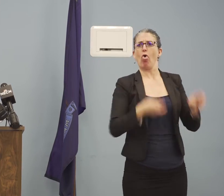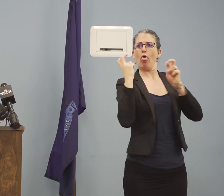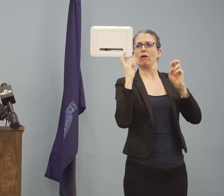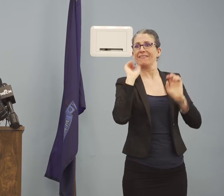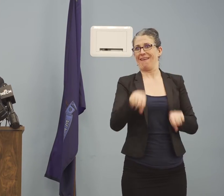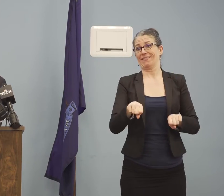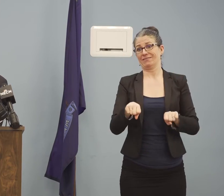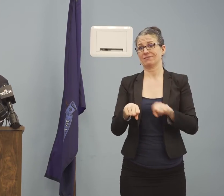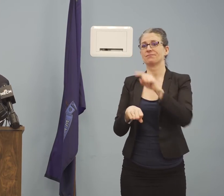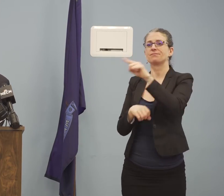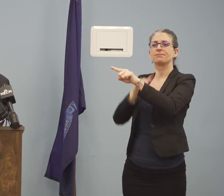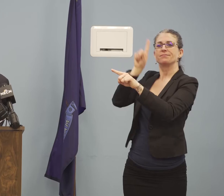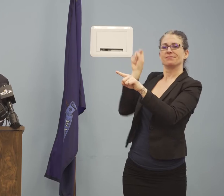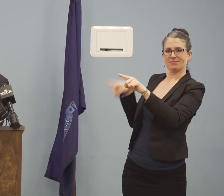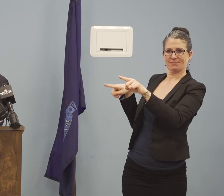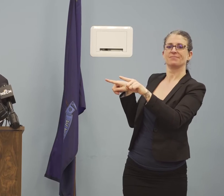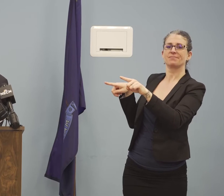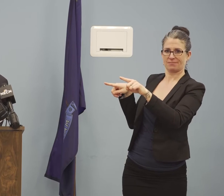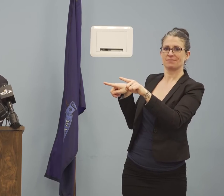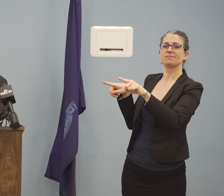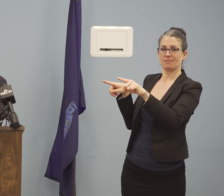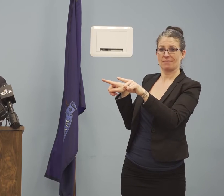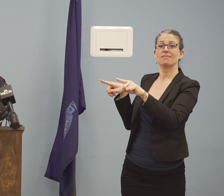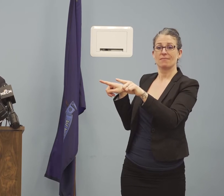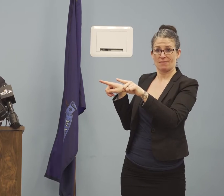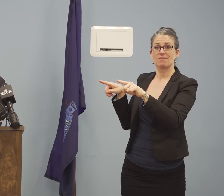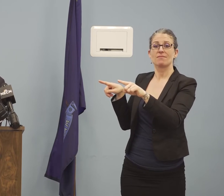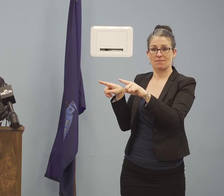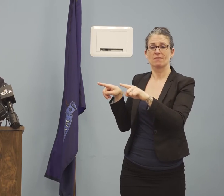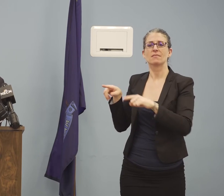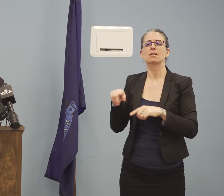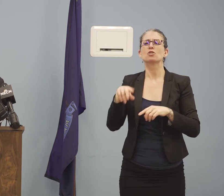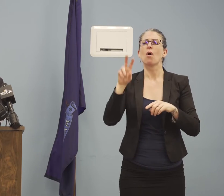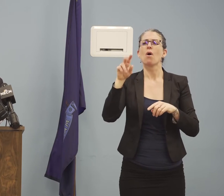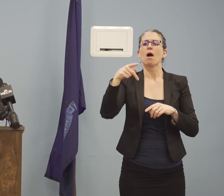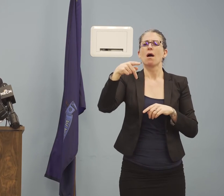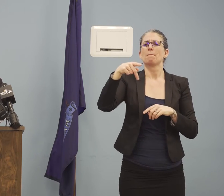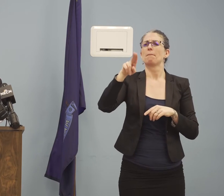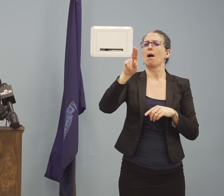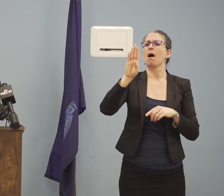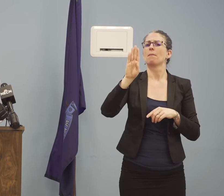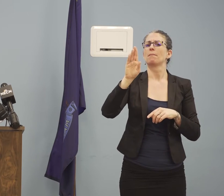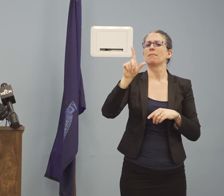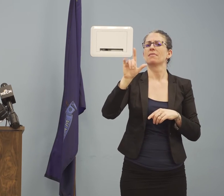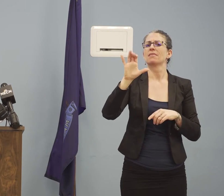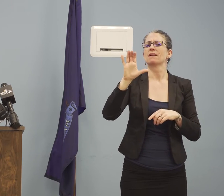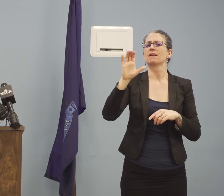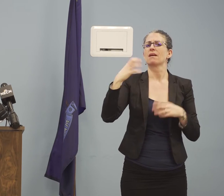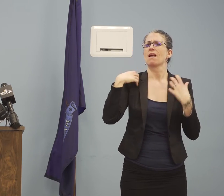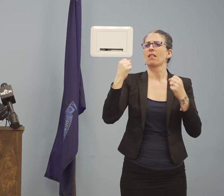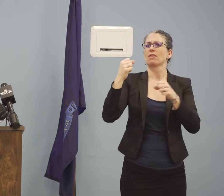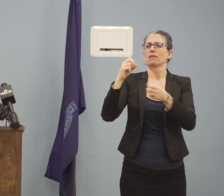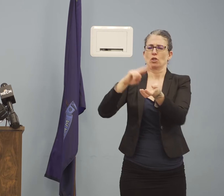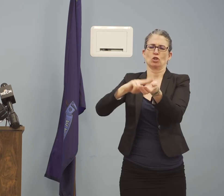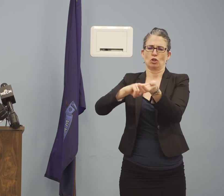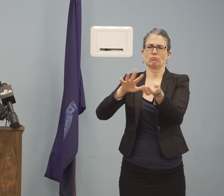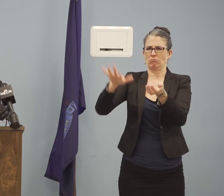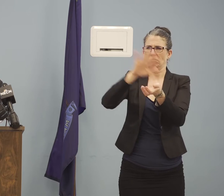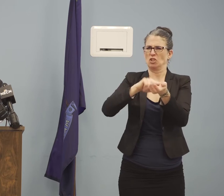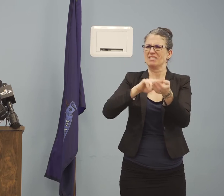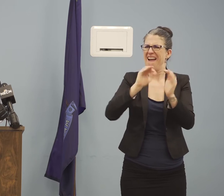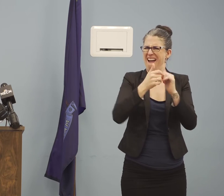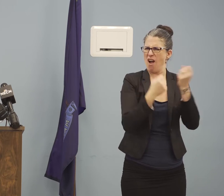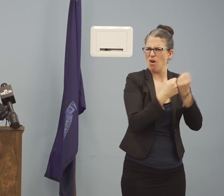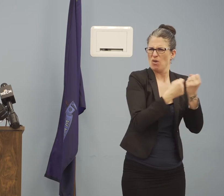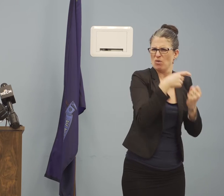nurses. Is there a specific number of public health nurses you're looking to hire with the additional money? And secondly, can you talk a little bit more about what